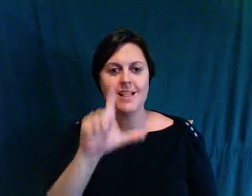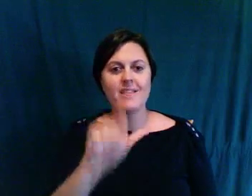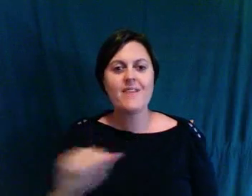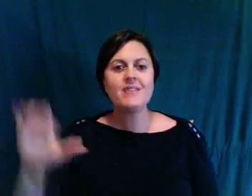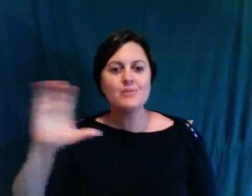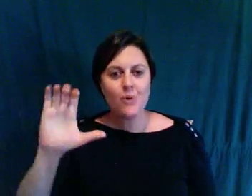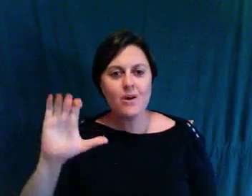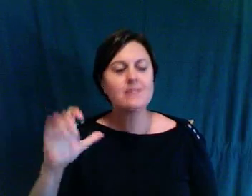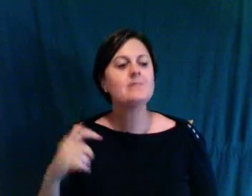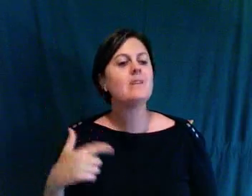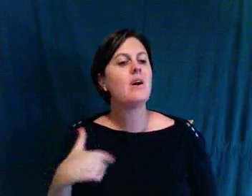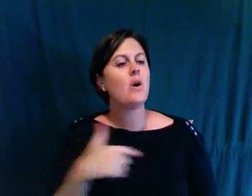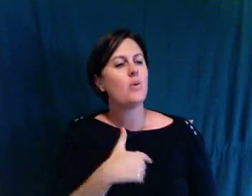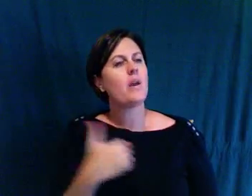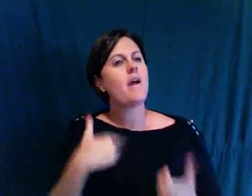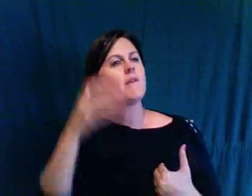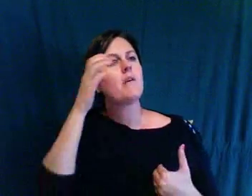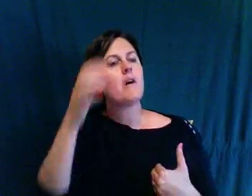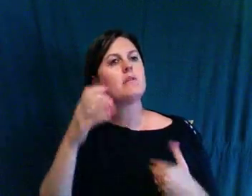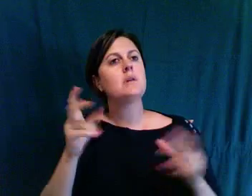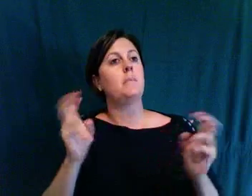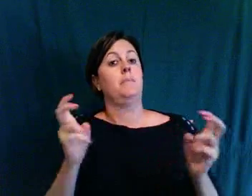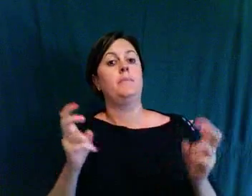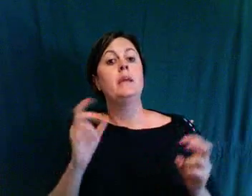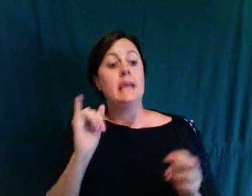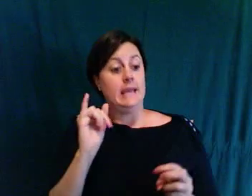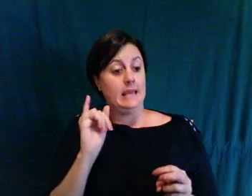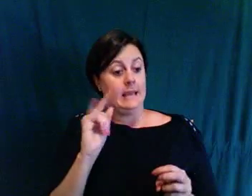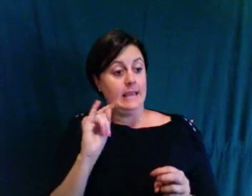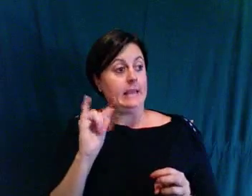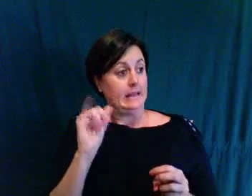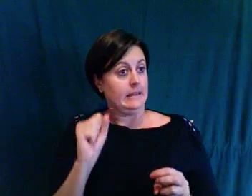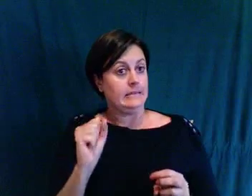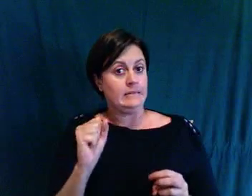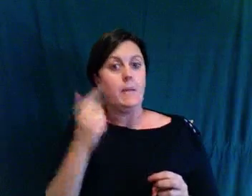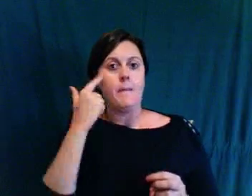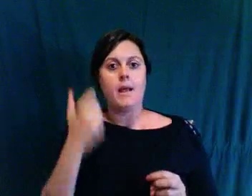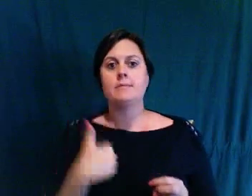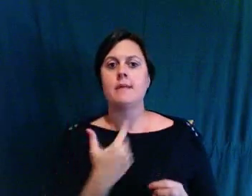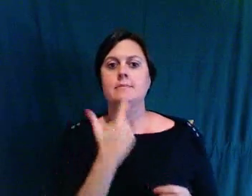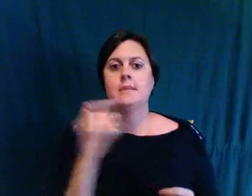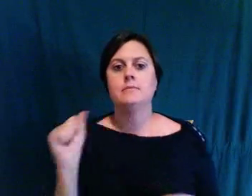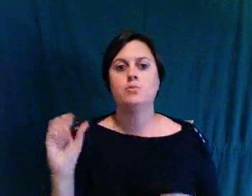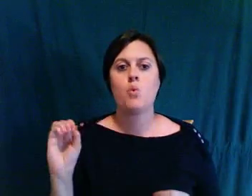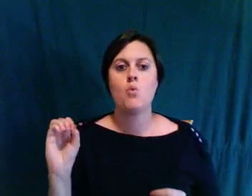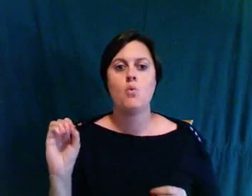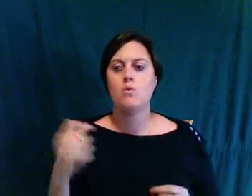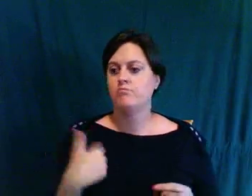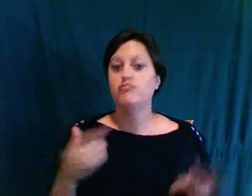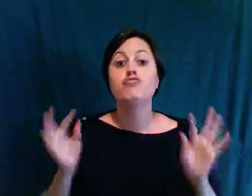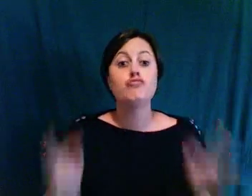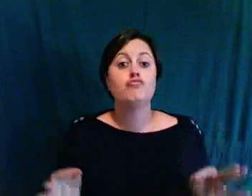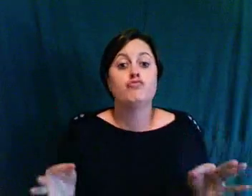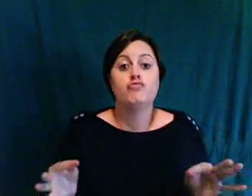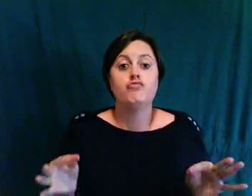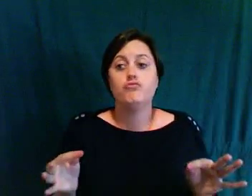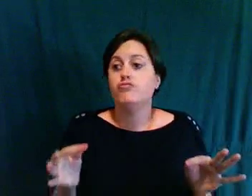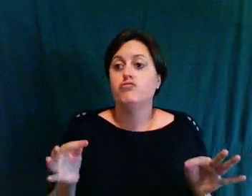is because I say so. Absolutely. what I'm hearing you say is I could be a champion twirler